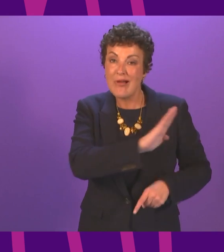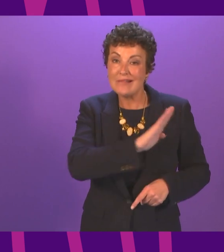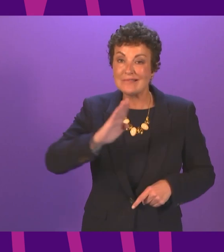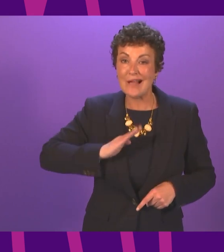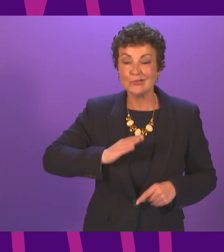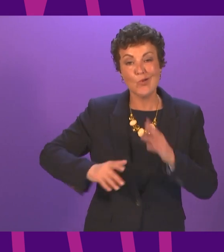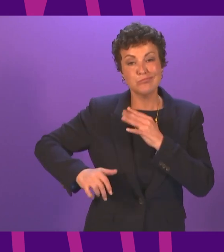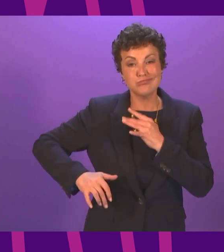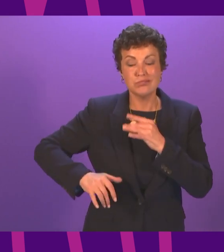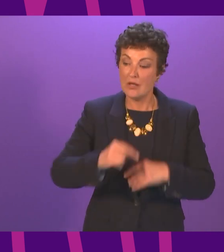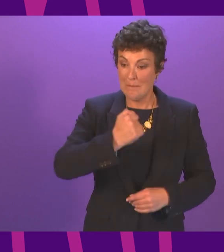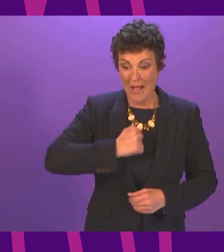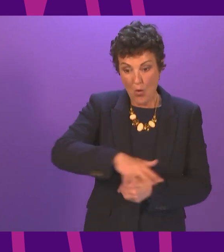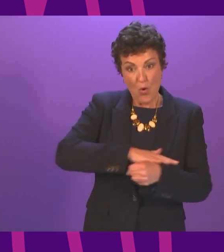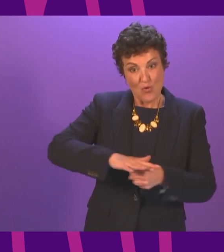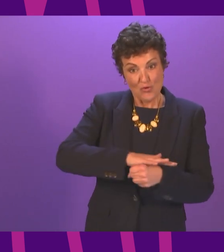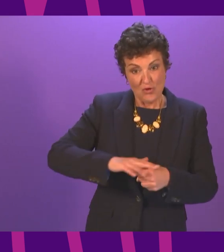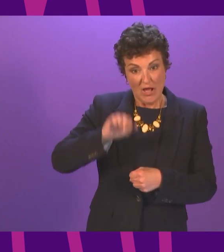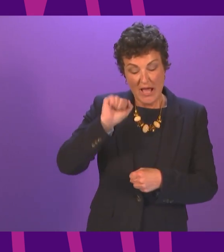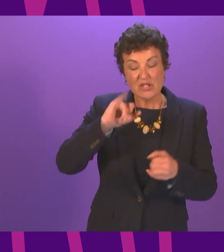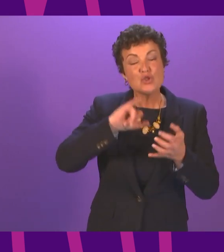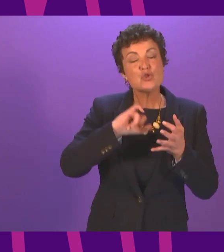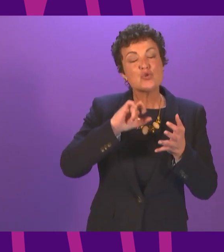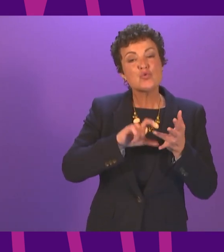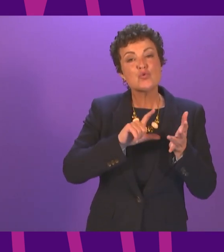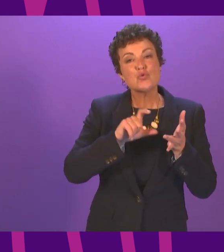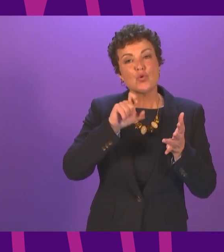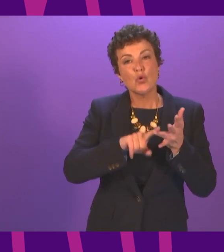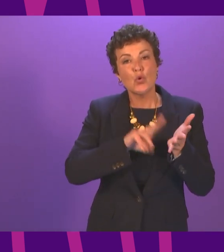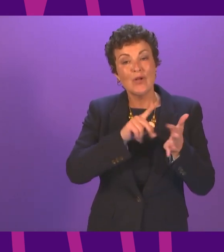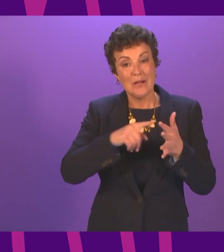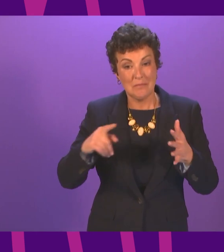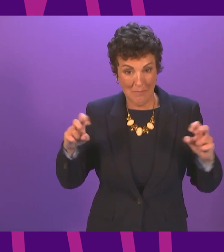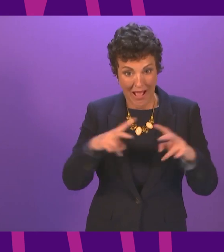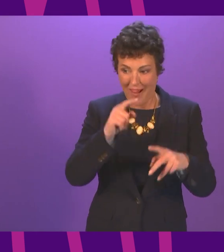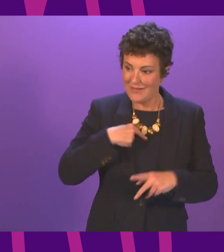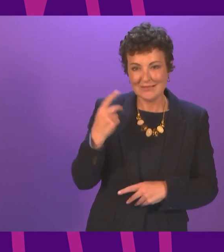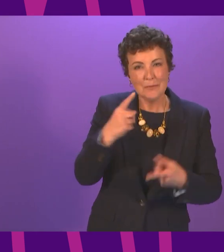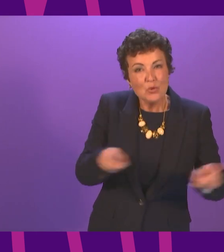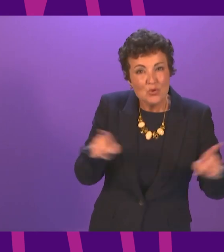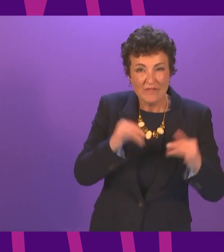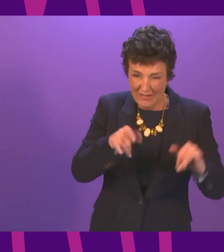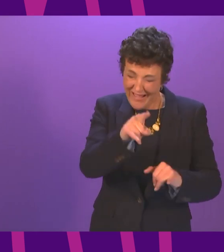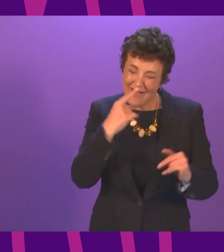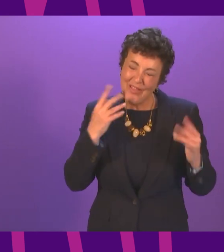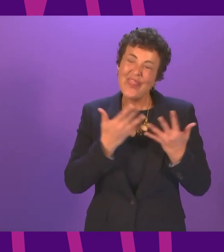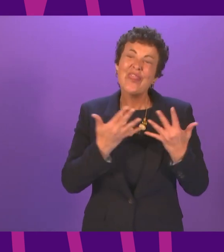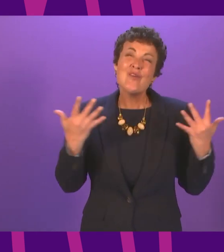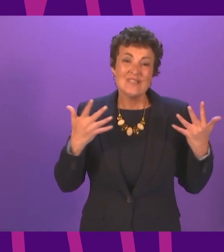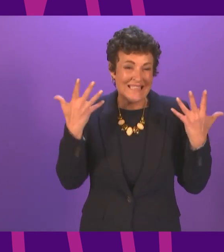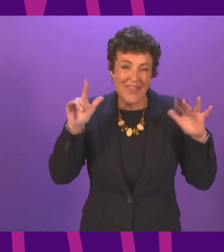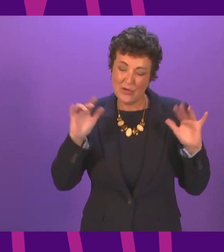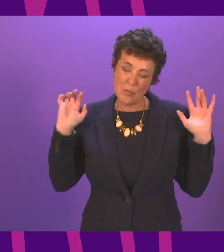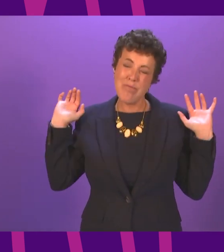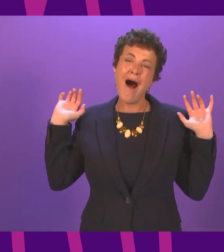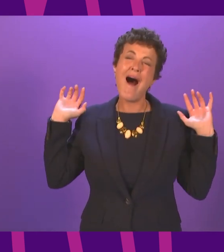my own area, the Rewind Music Festival at Skoon Palace. These are all events which bring in thousands if not tens of thousands of people